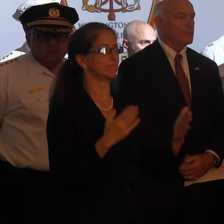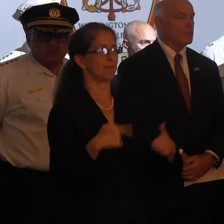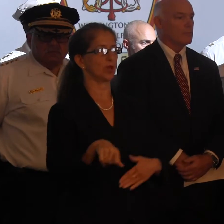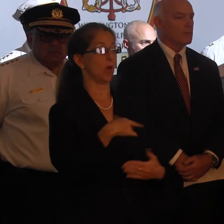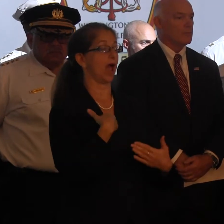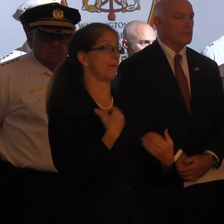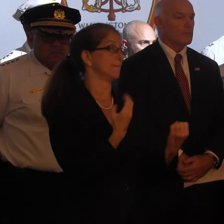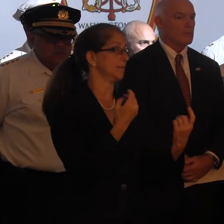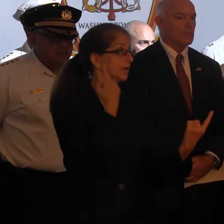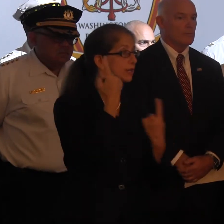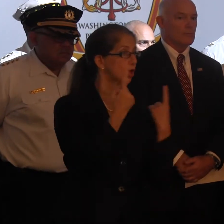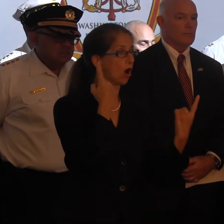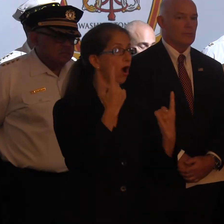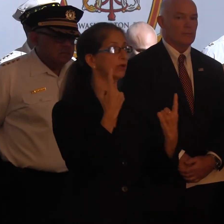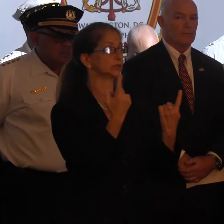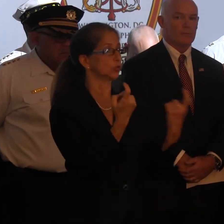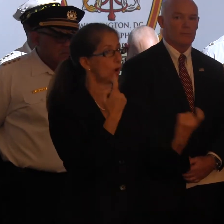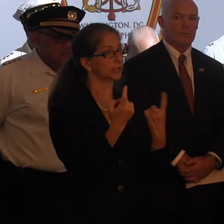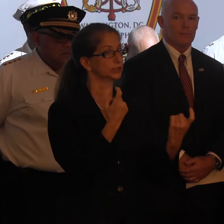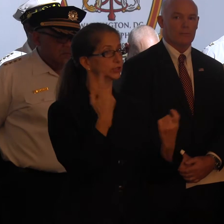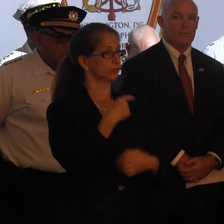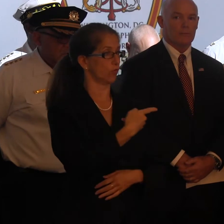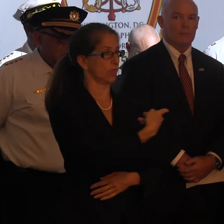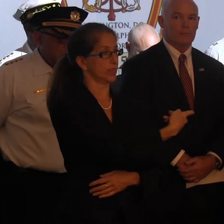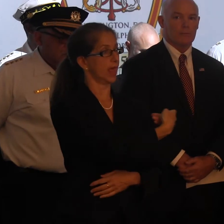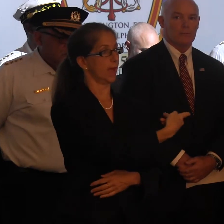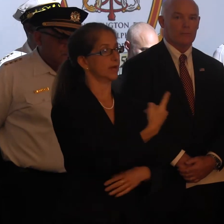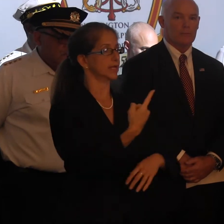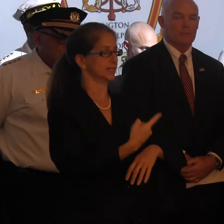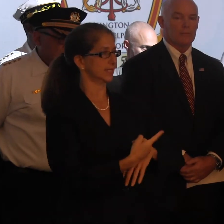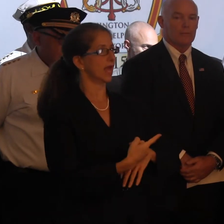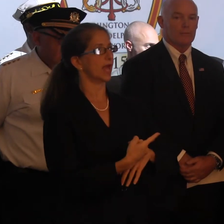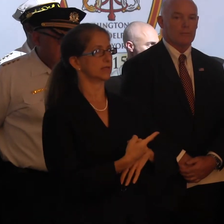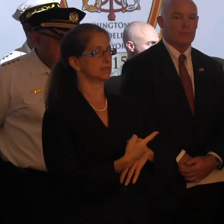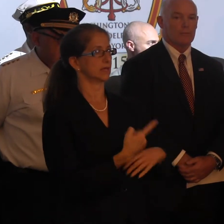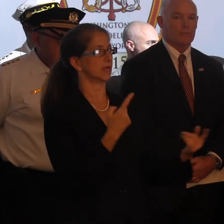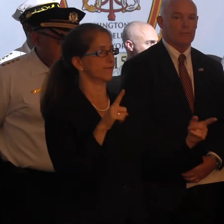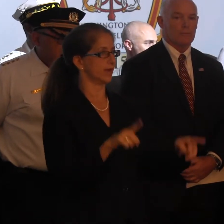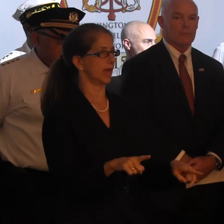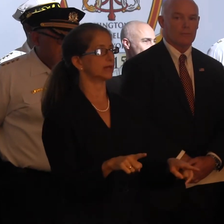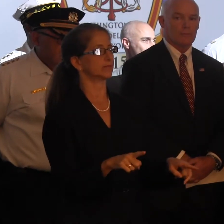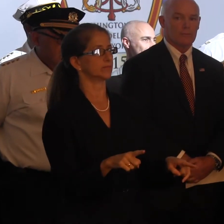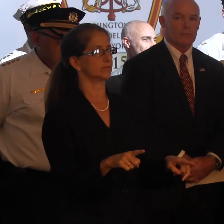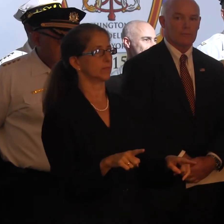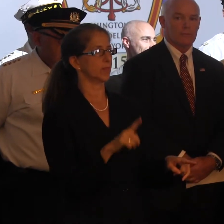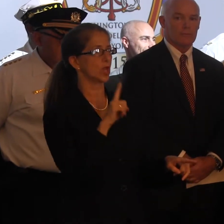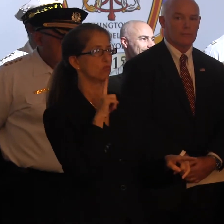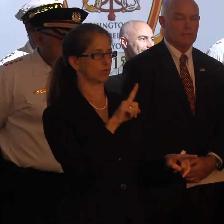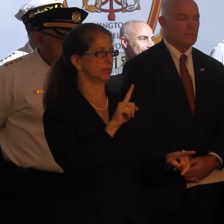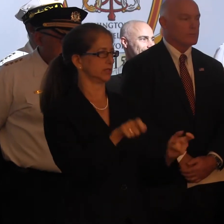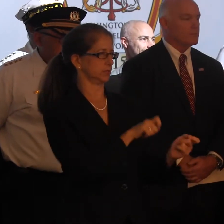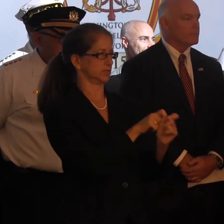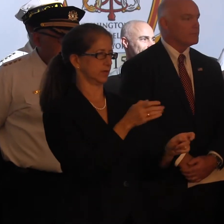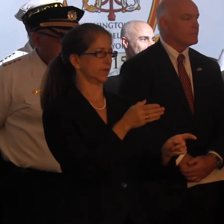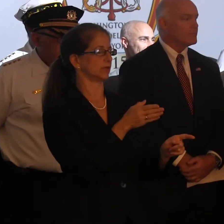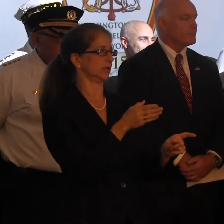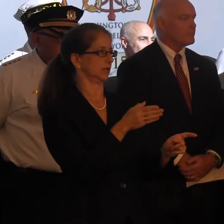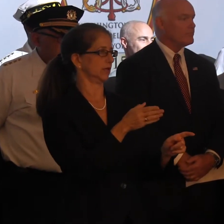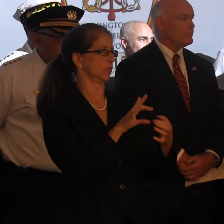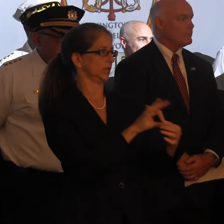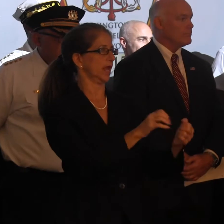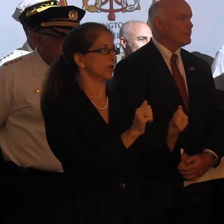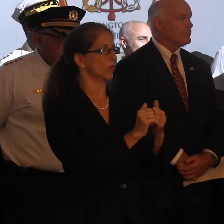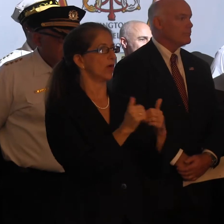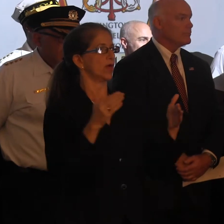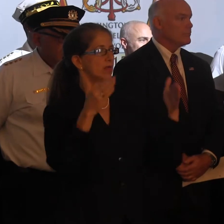of thoughts and questions for them. Today's event is solely related to the papal visit, the World